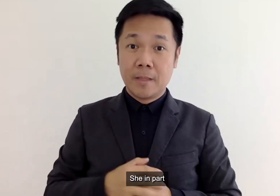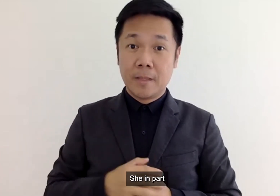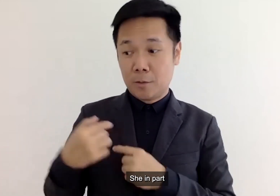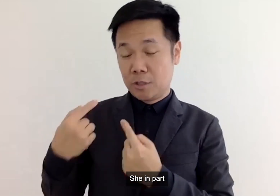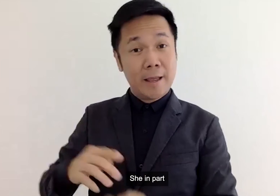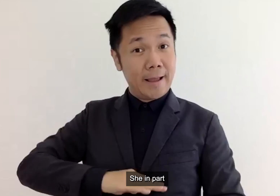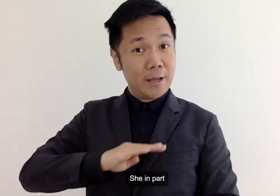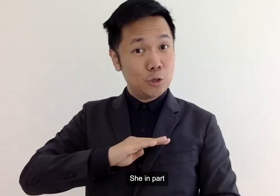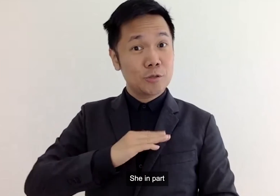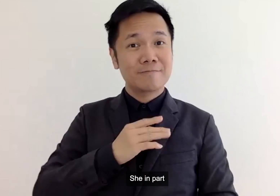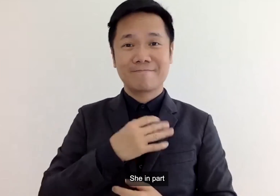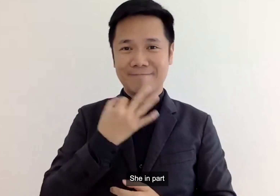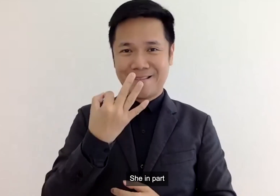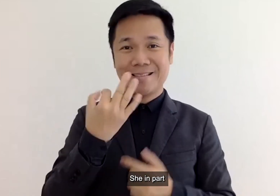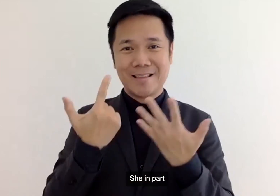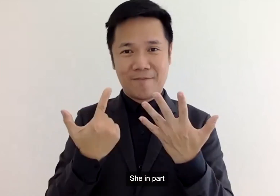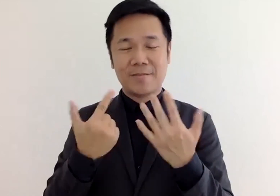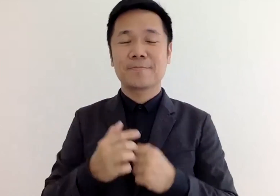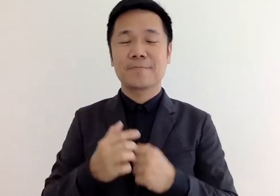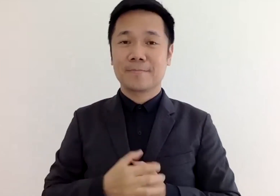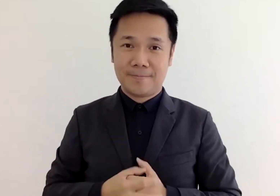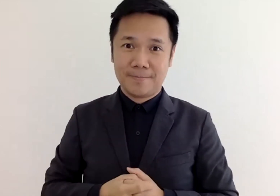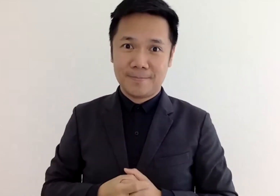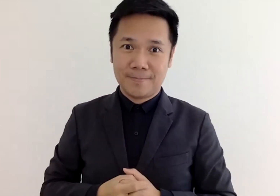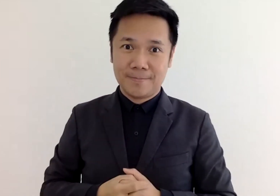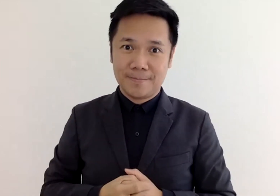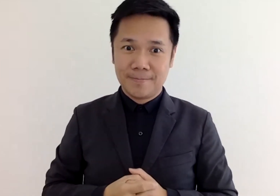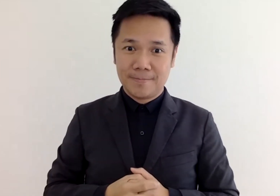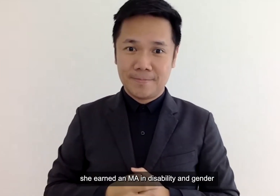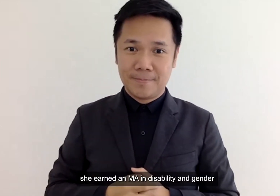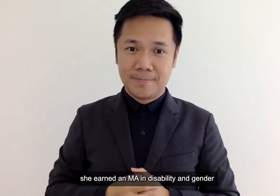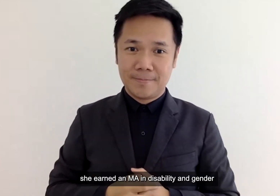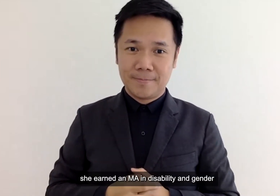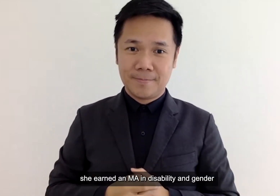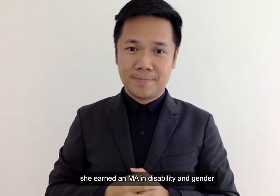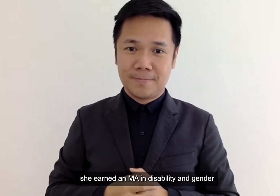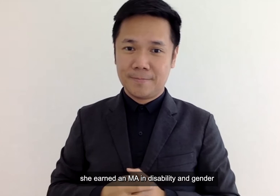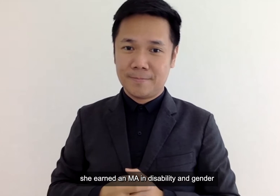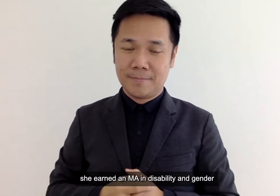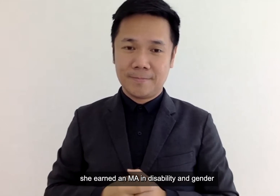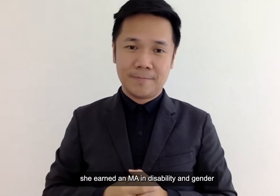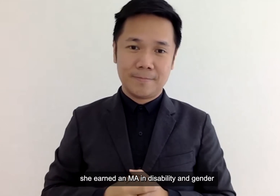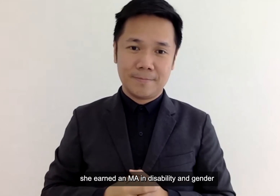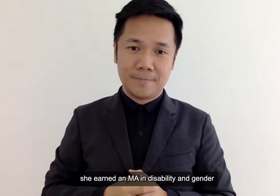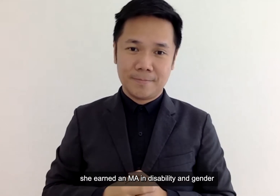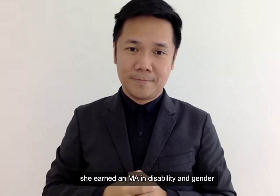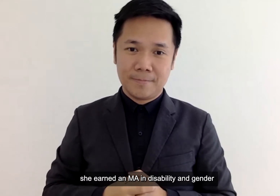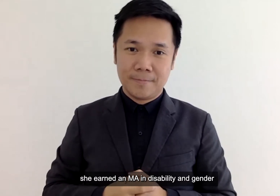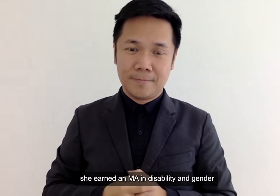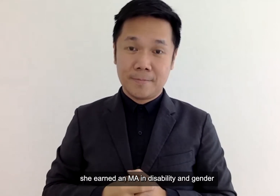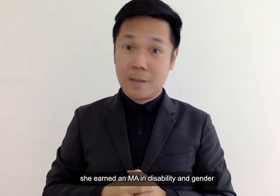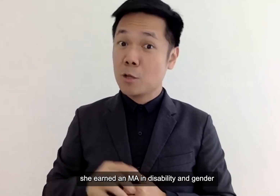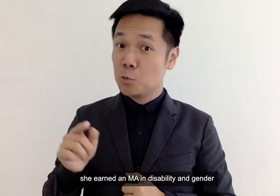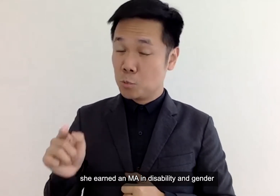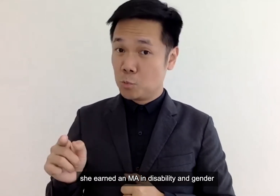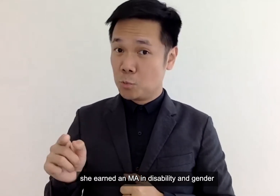she entered um she uh uh she earned uh an ma in disability